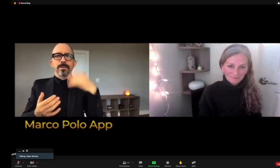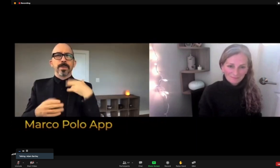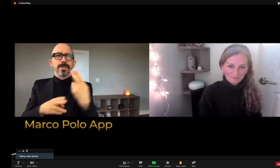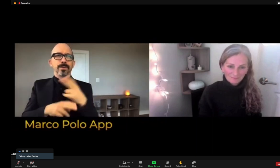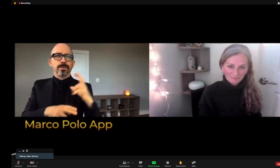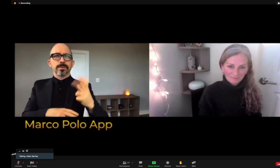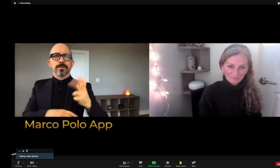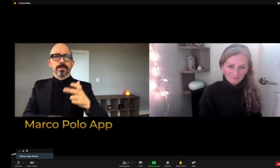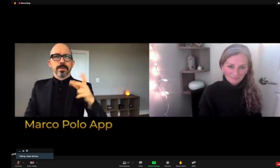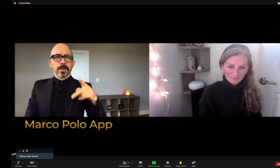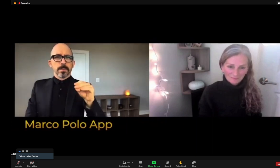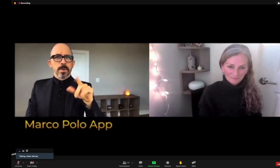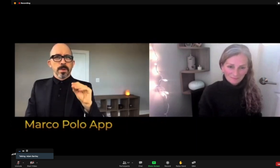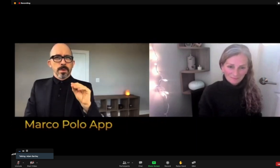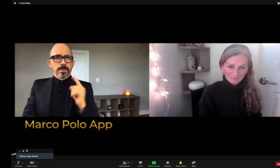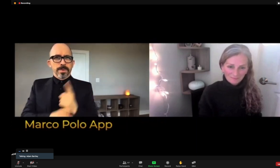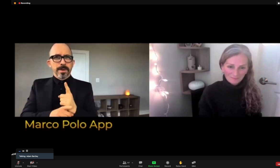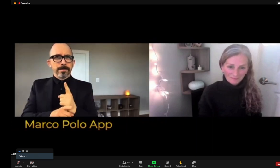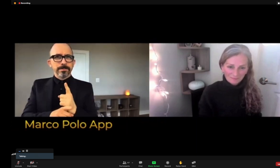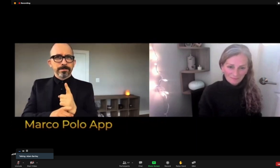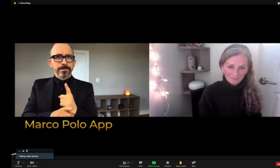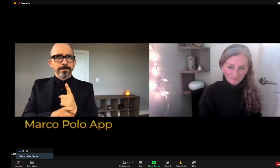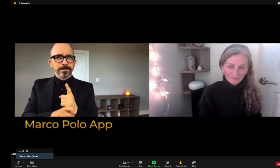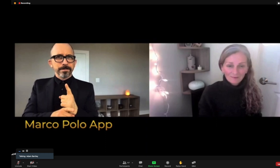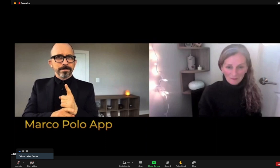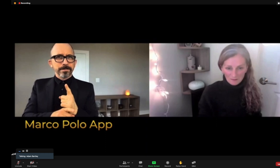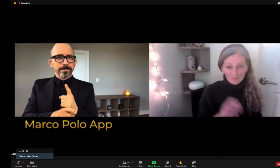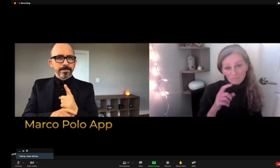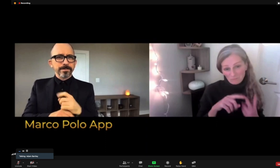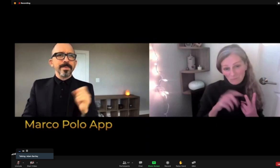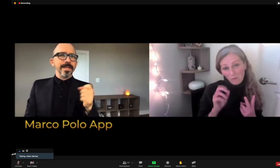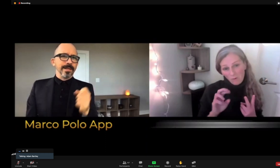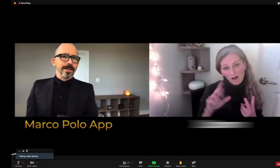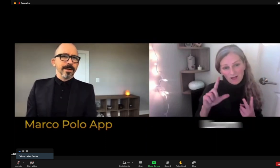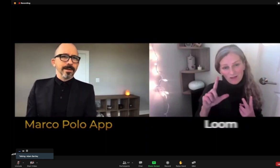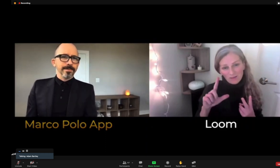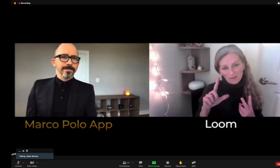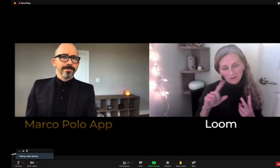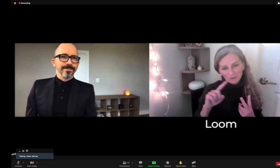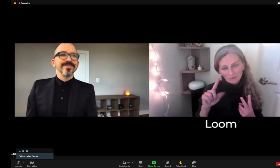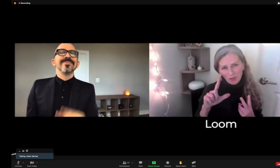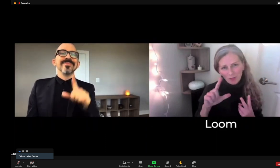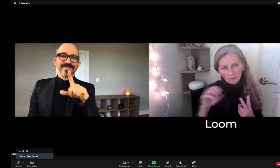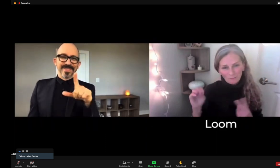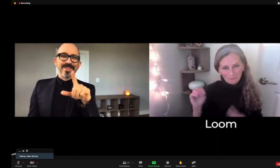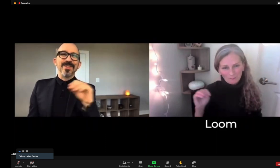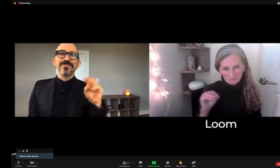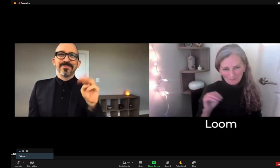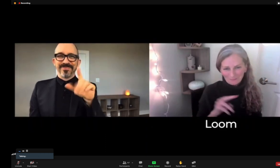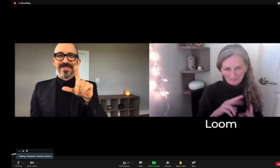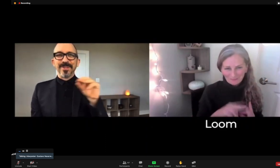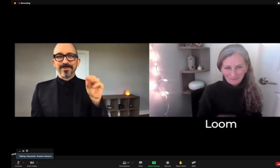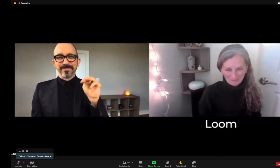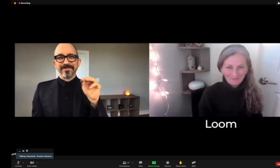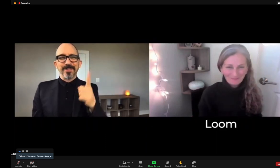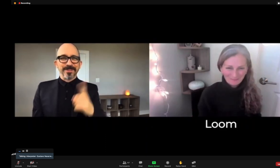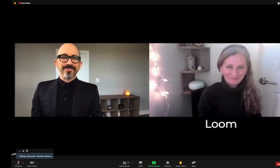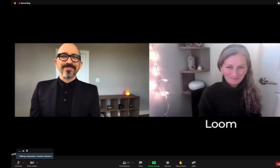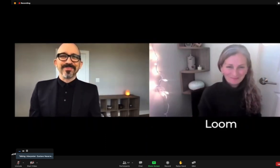much of this was heavily conceptual. A lot of that discussion happened via Marco Polo app. Right. And Loom as well. Right.